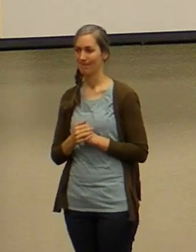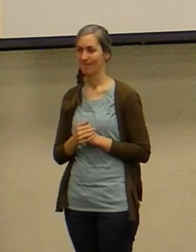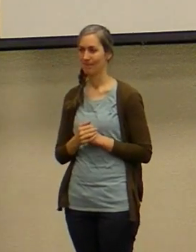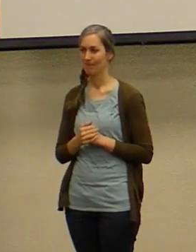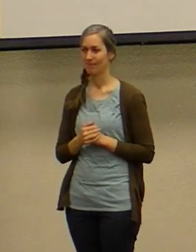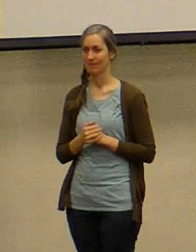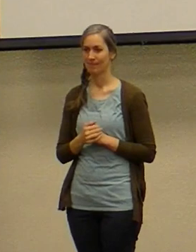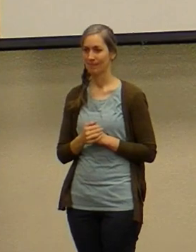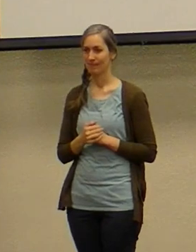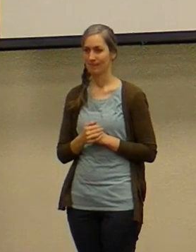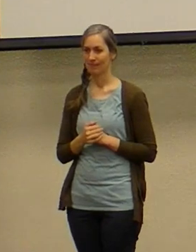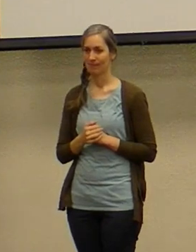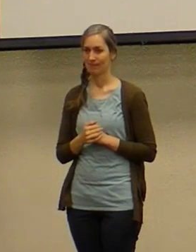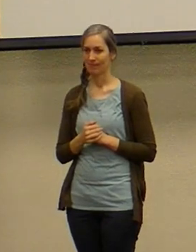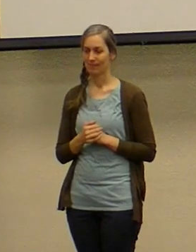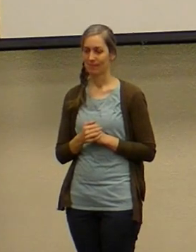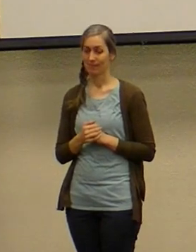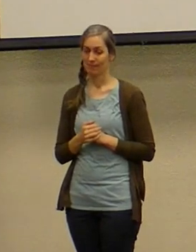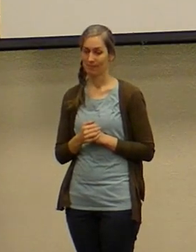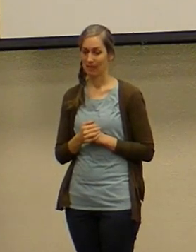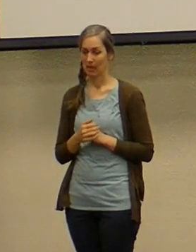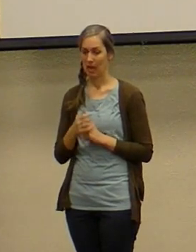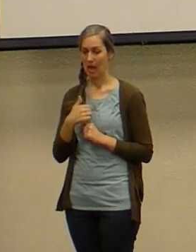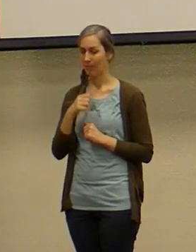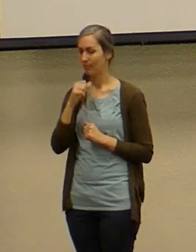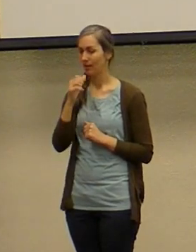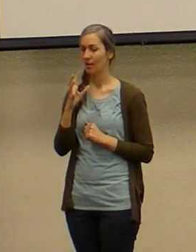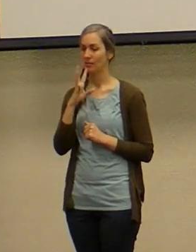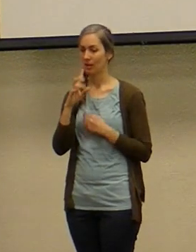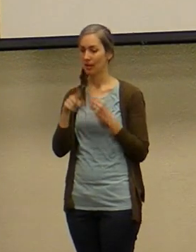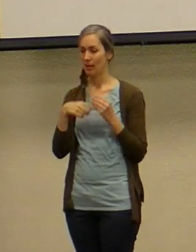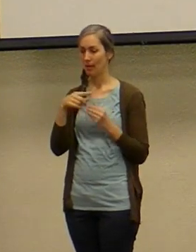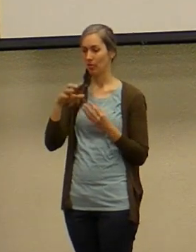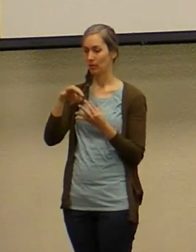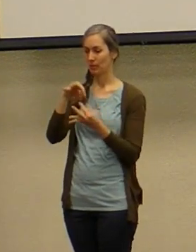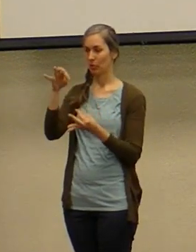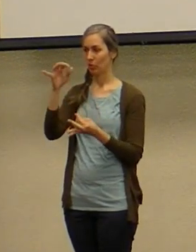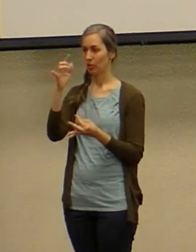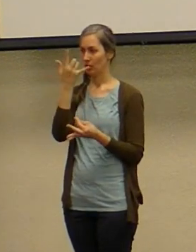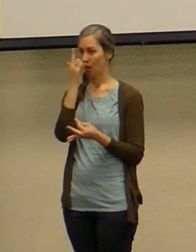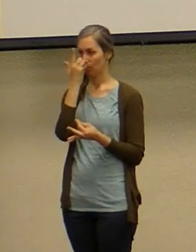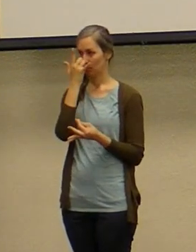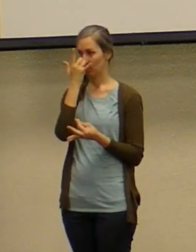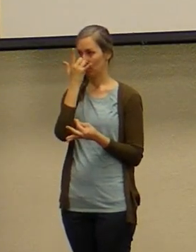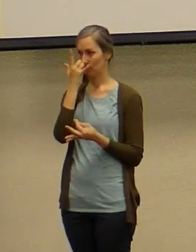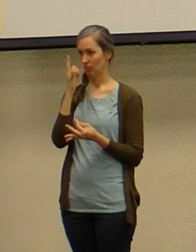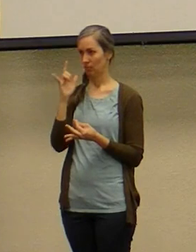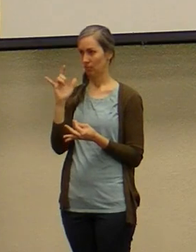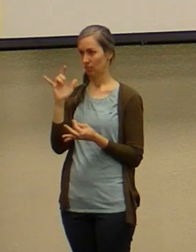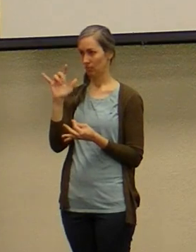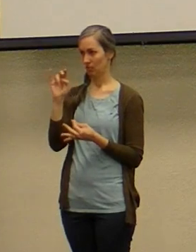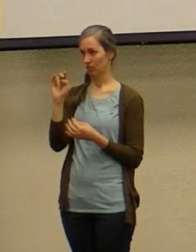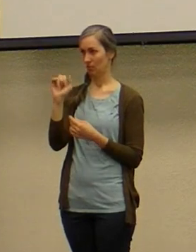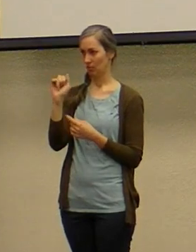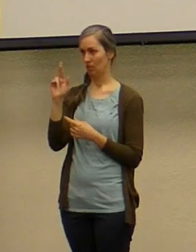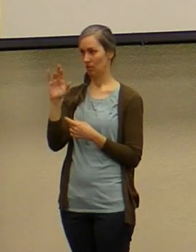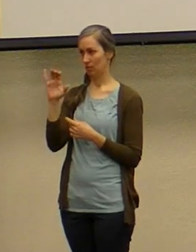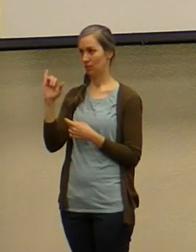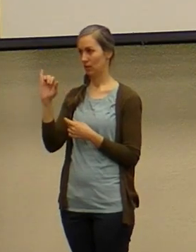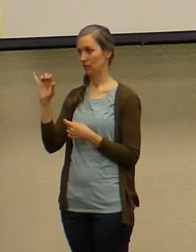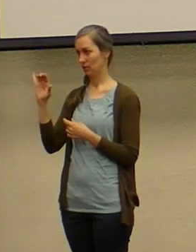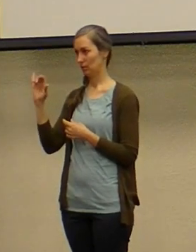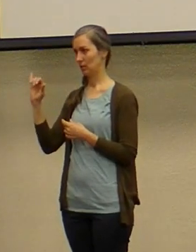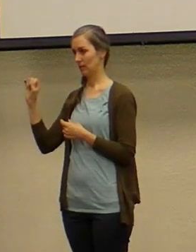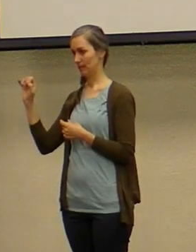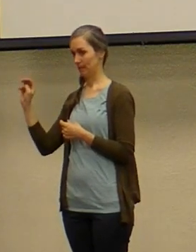because this isn't this isn't spiritual narcissism have you noticed how much of spirituality ends up just building the self up because if the end of your